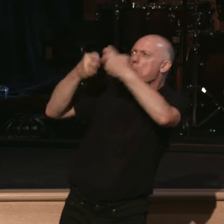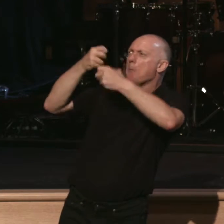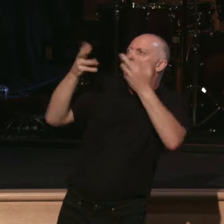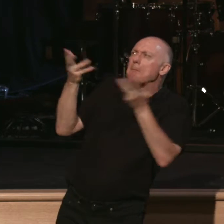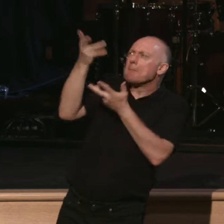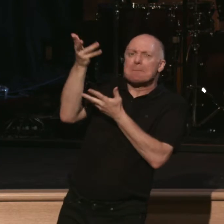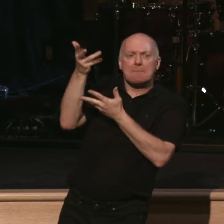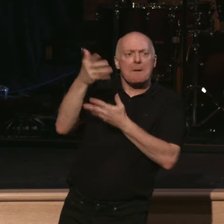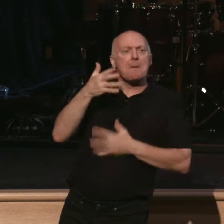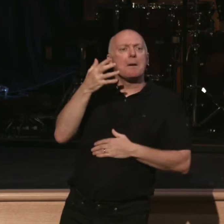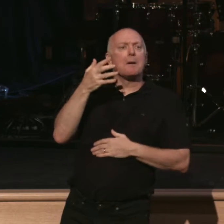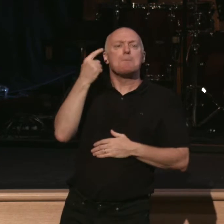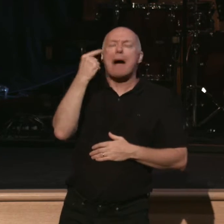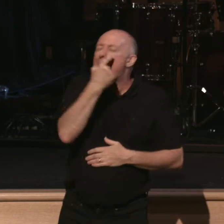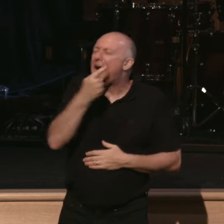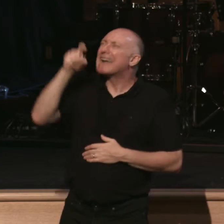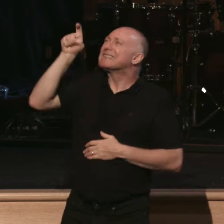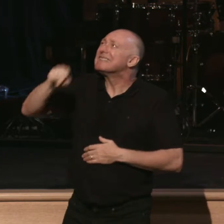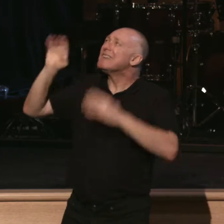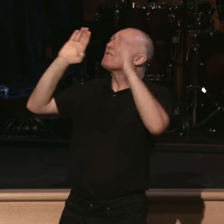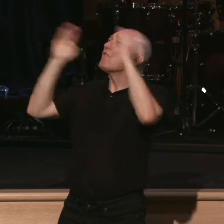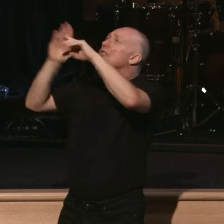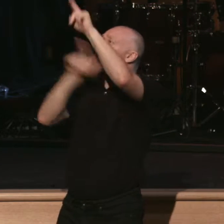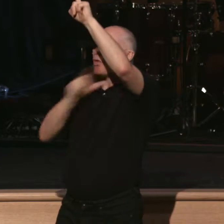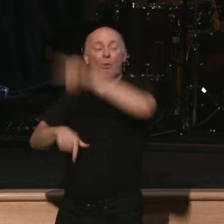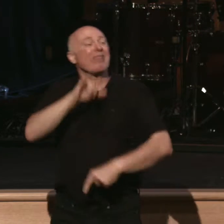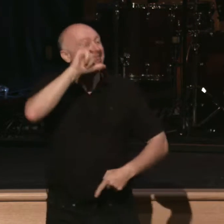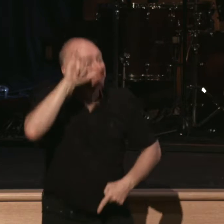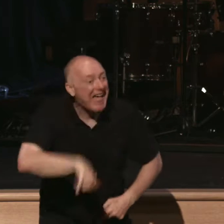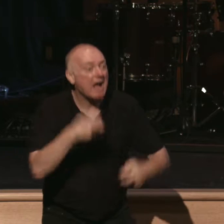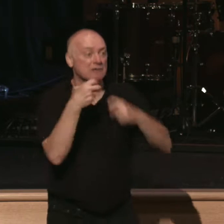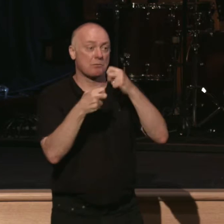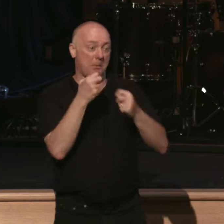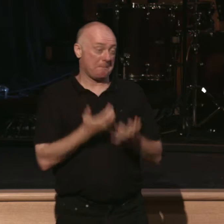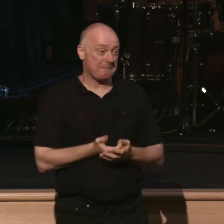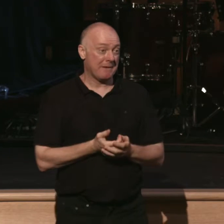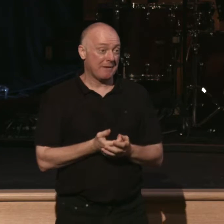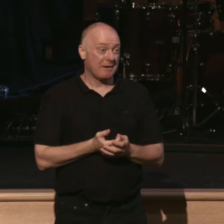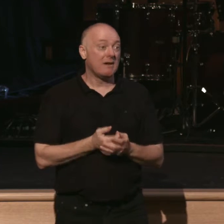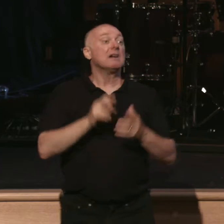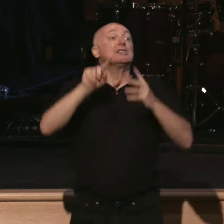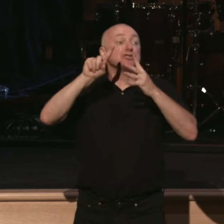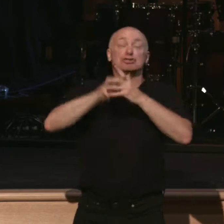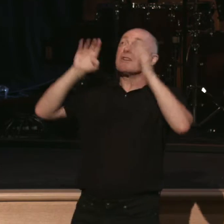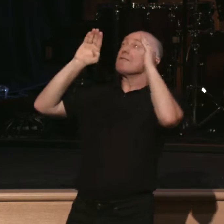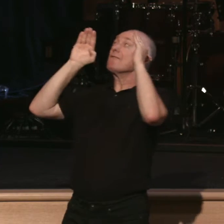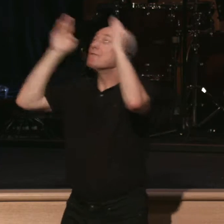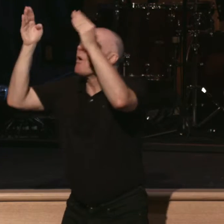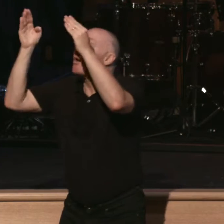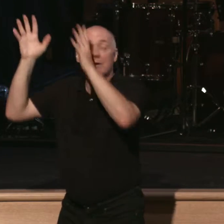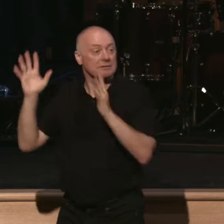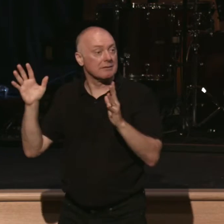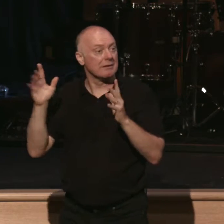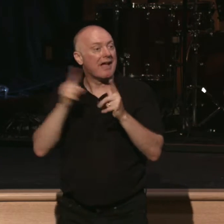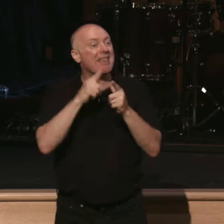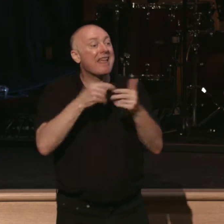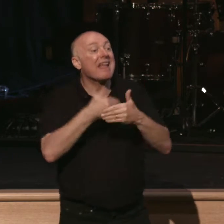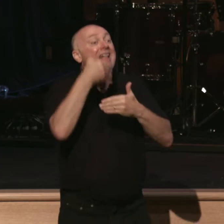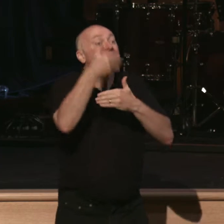have my eyes on the Lord. Alright. And then we can begin to move into the next section. Which is faith.